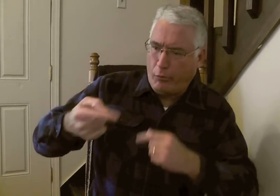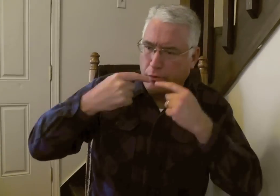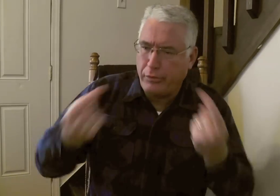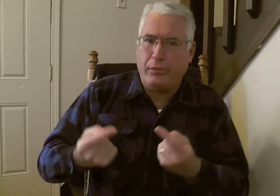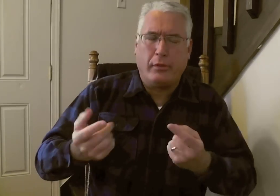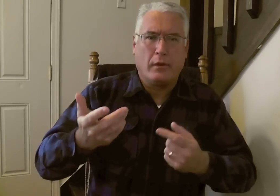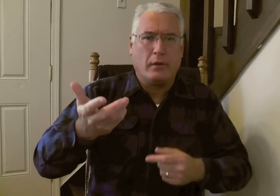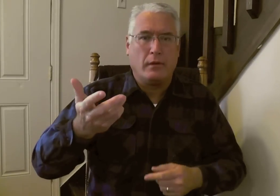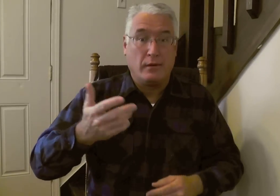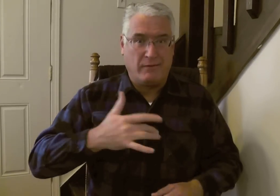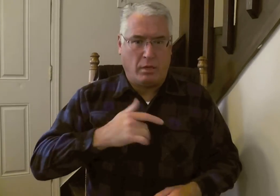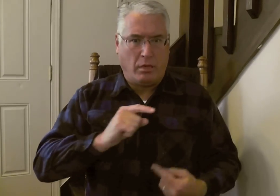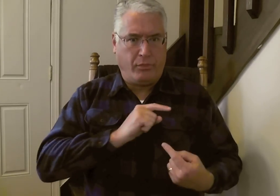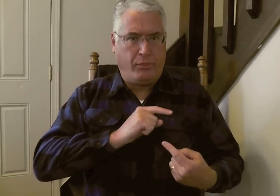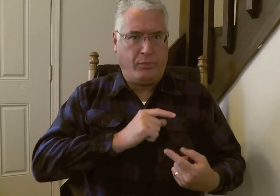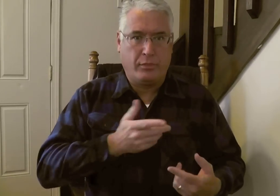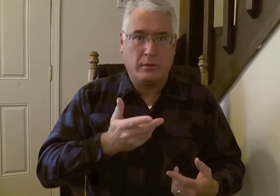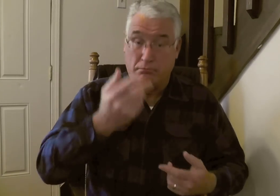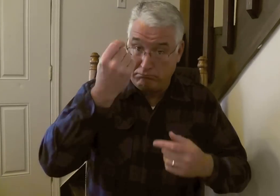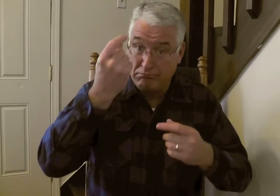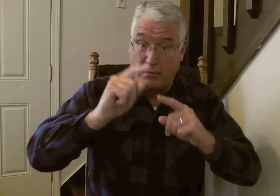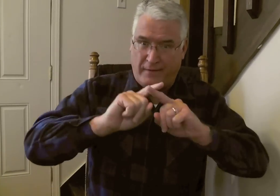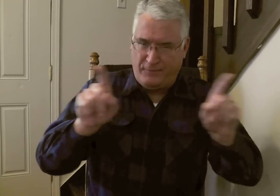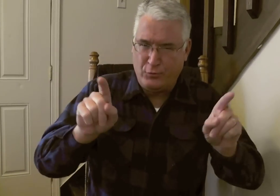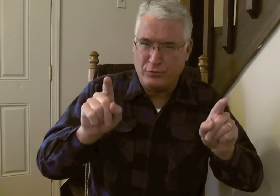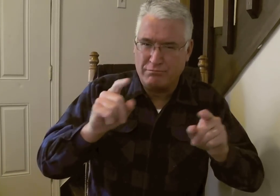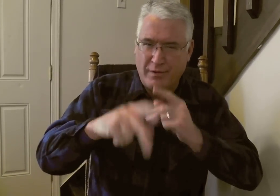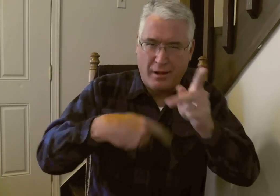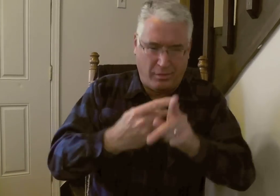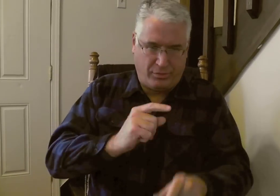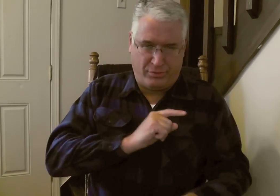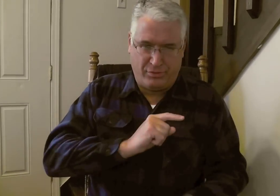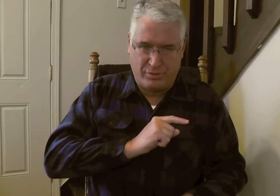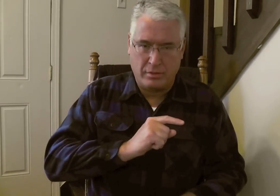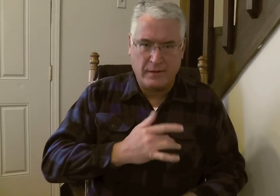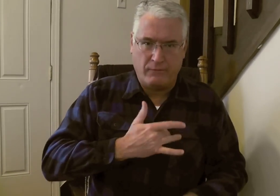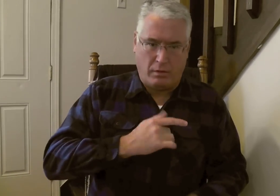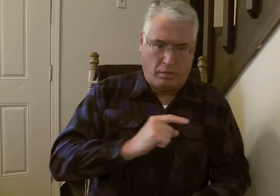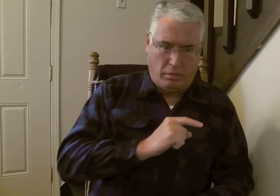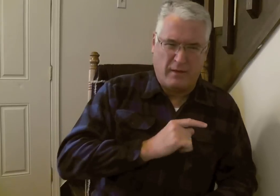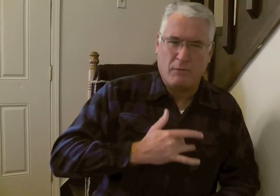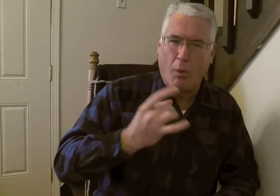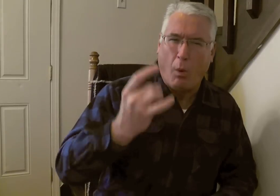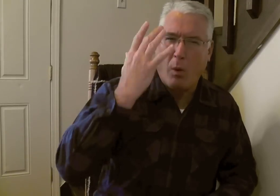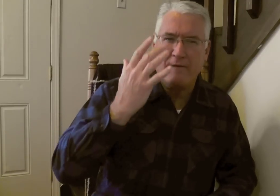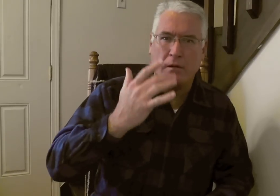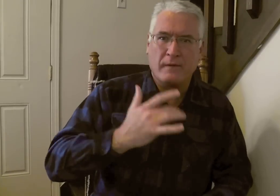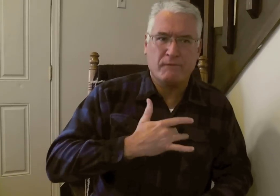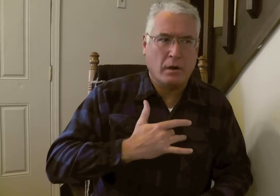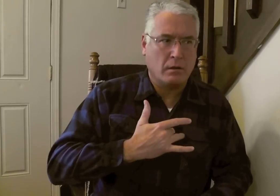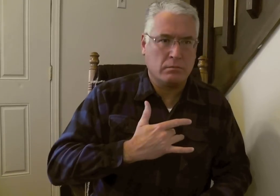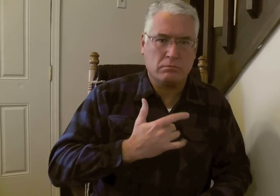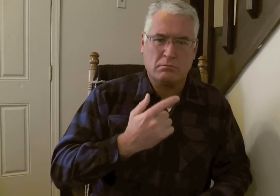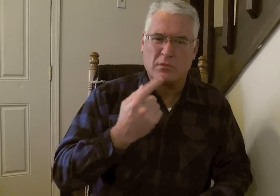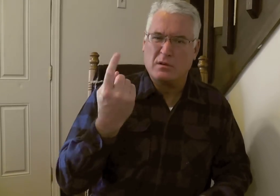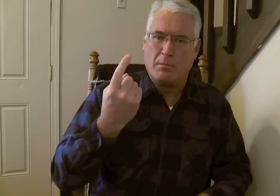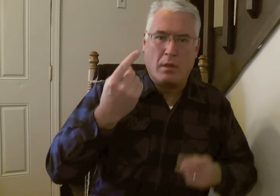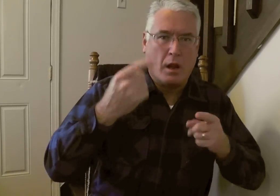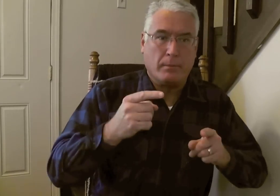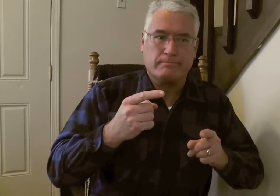that, and I fell into sin. We feel guilty. But there's a difference. It's a different kind. We feel